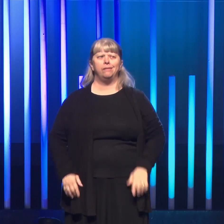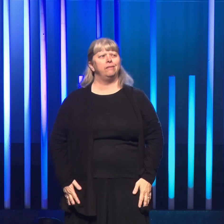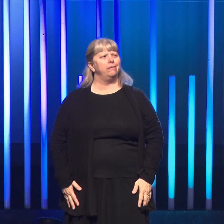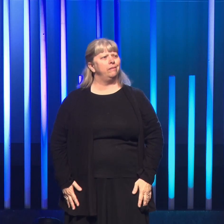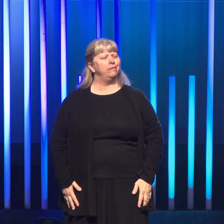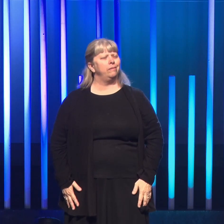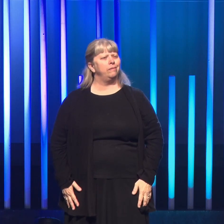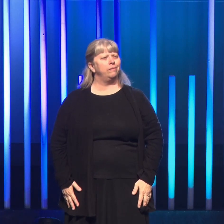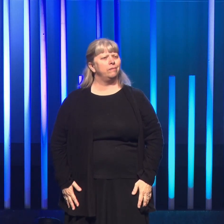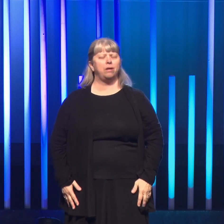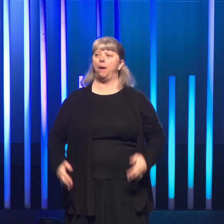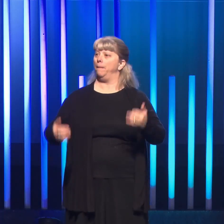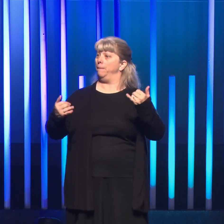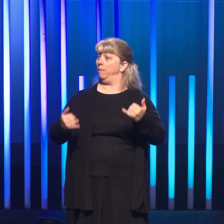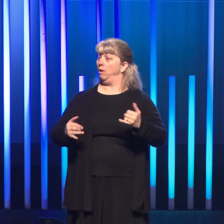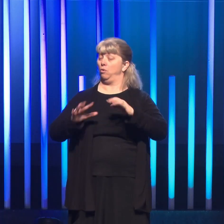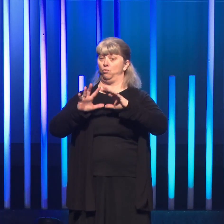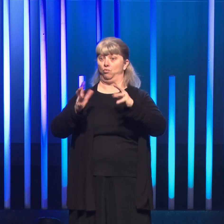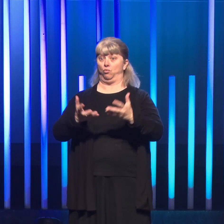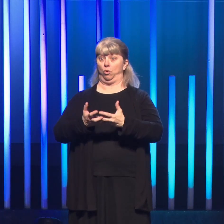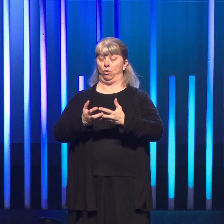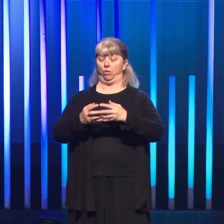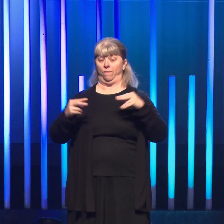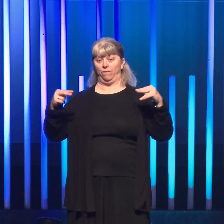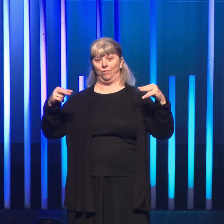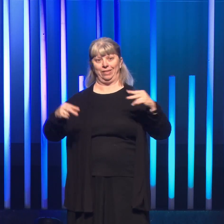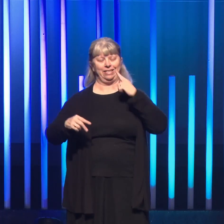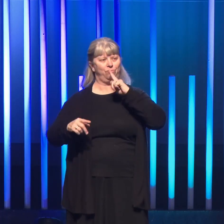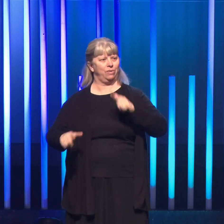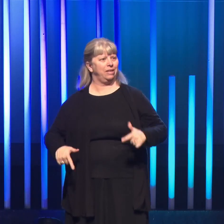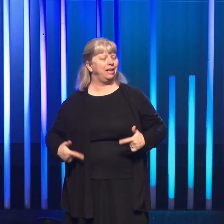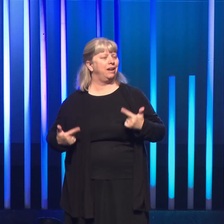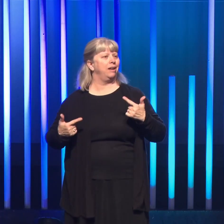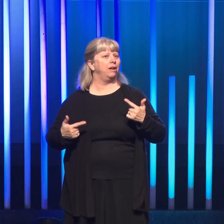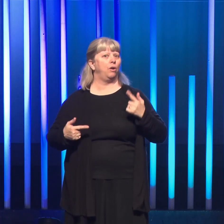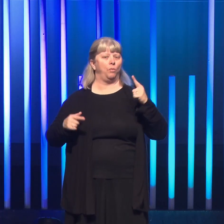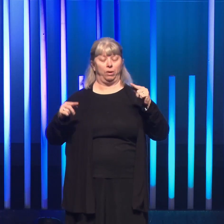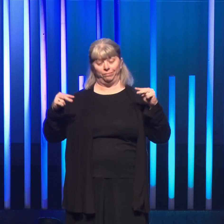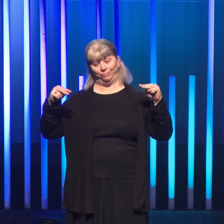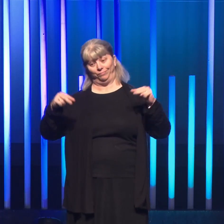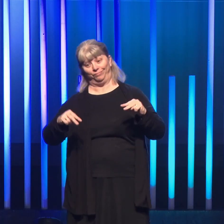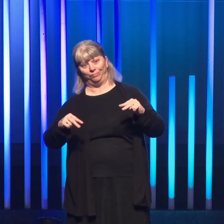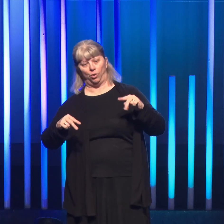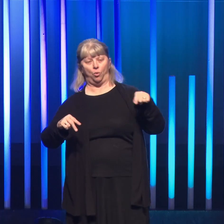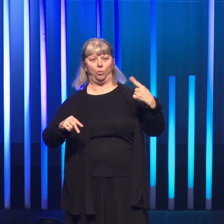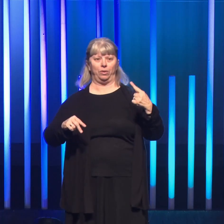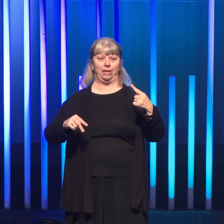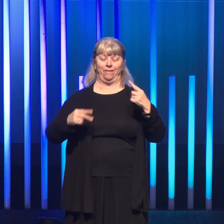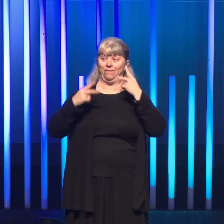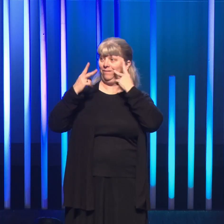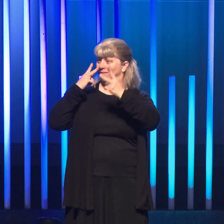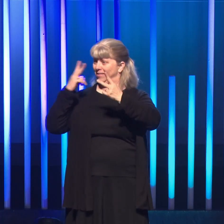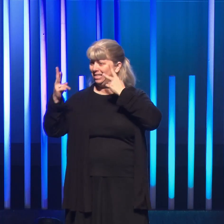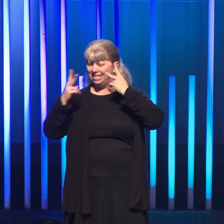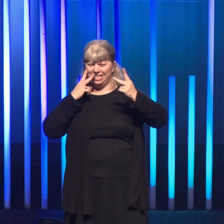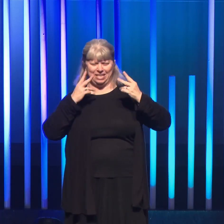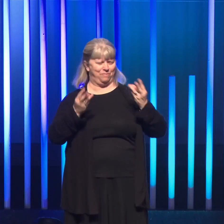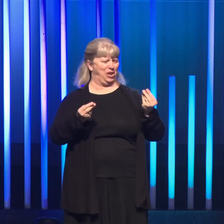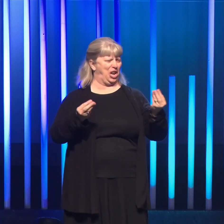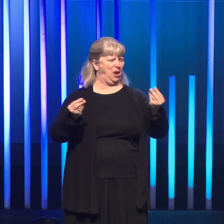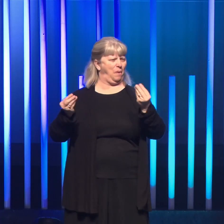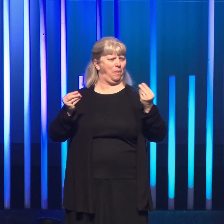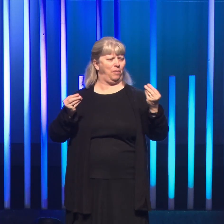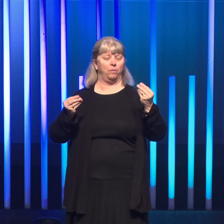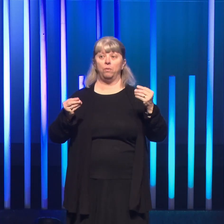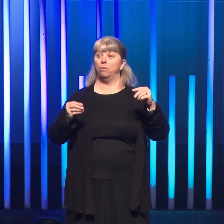The modern world view sees reality as having one dimension, this visible and very material realm.